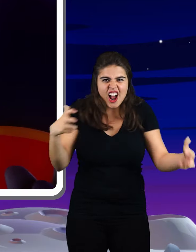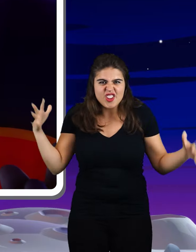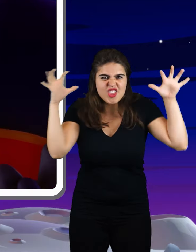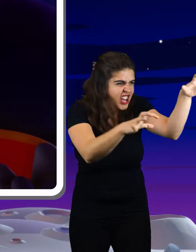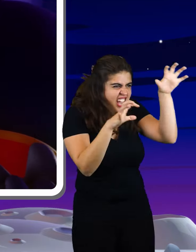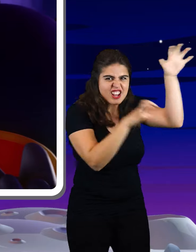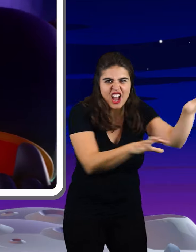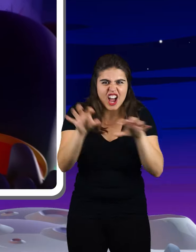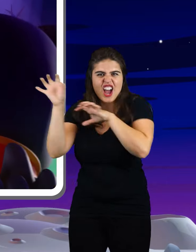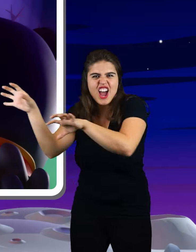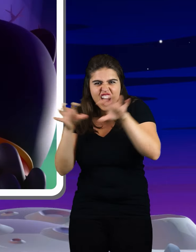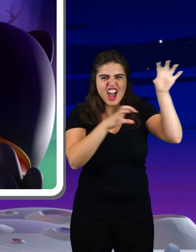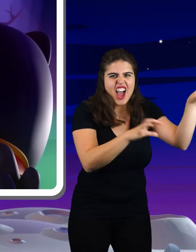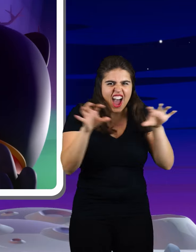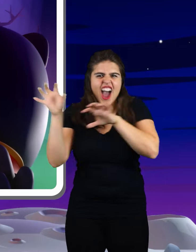of the Thriller